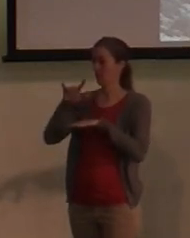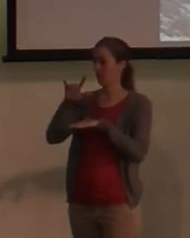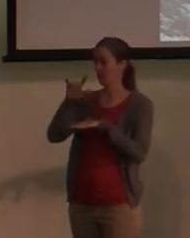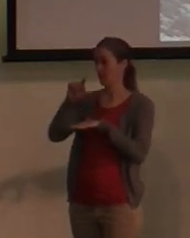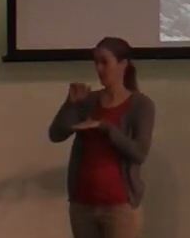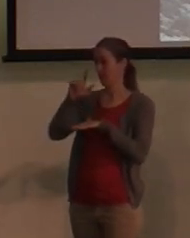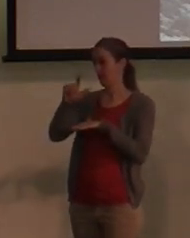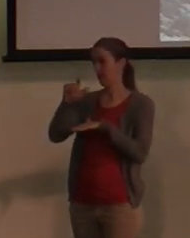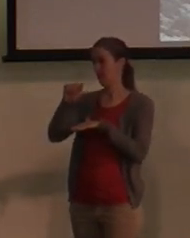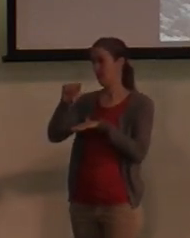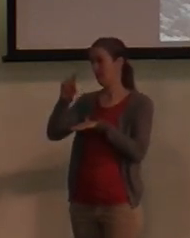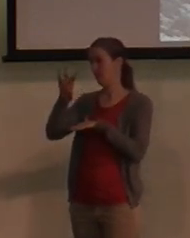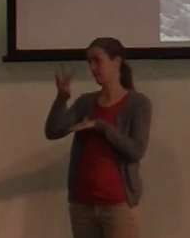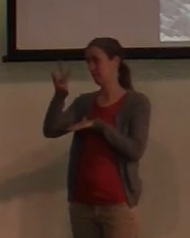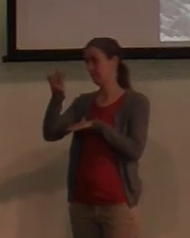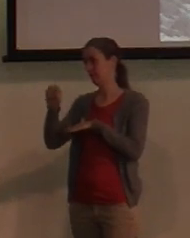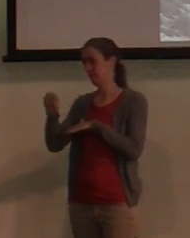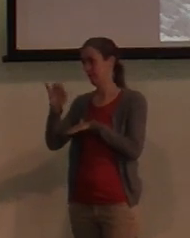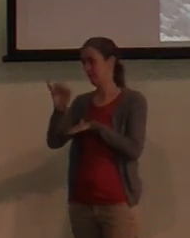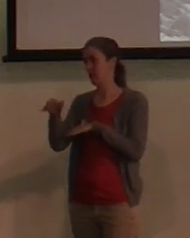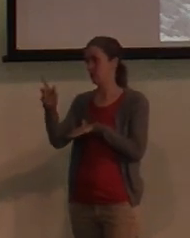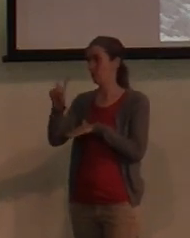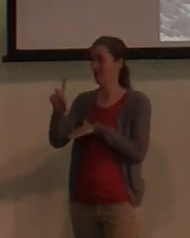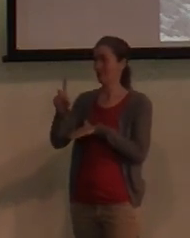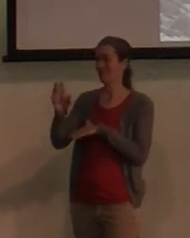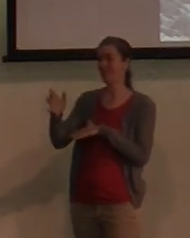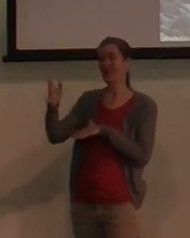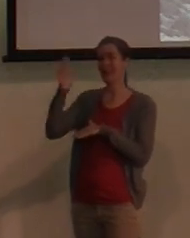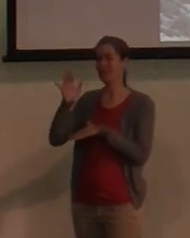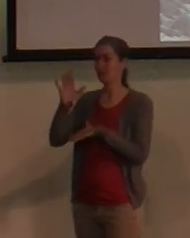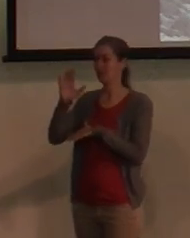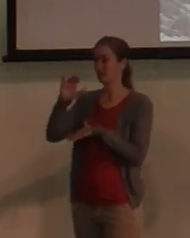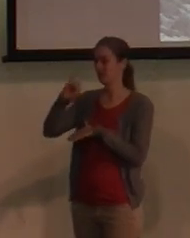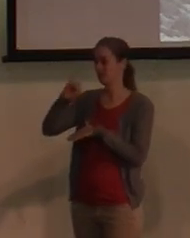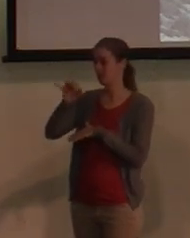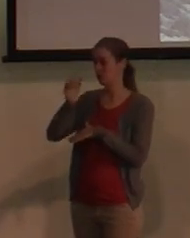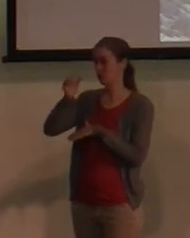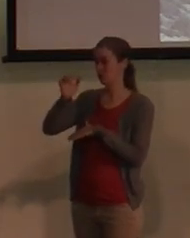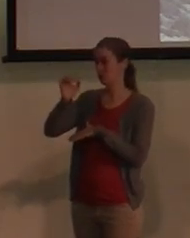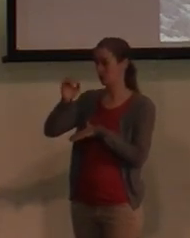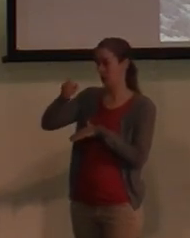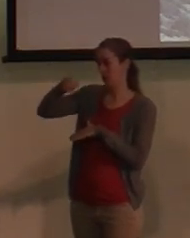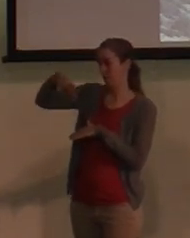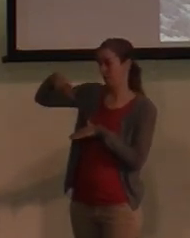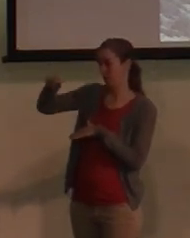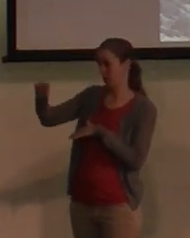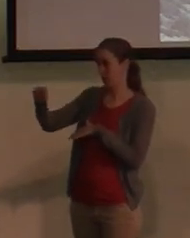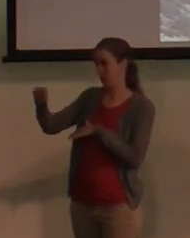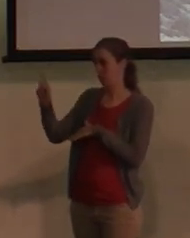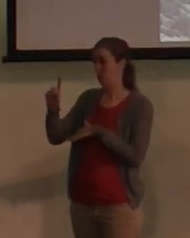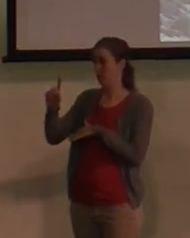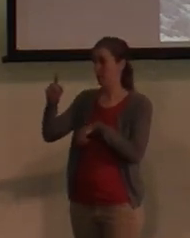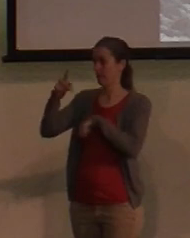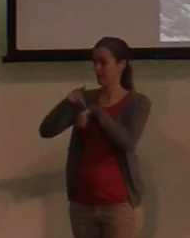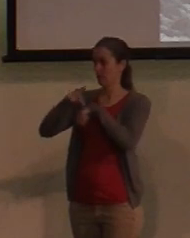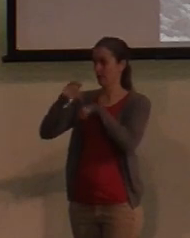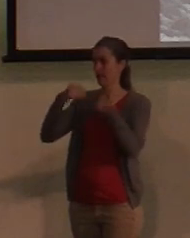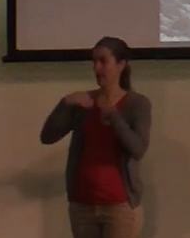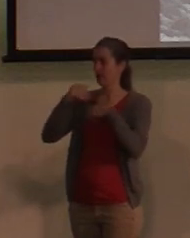Tel Aviv is where ancient Joppa is. And Joppa is where Peter had the vision of,